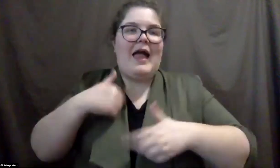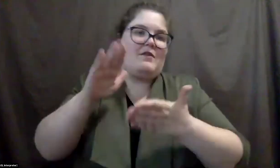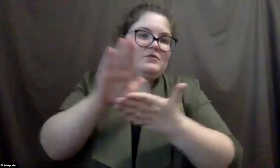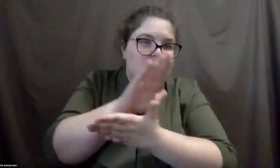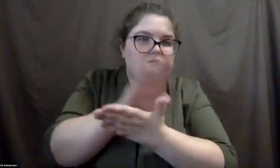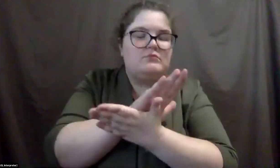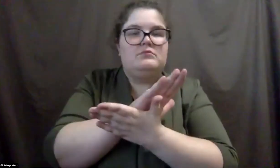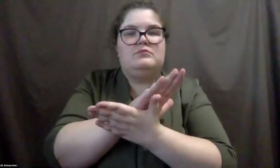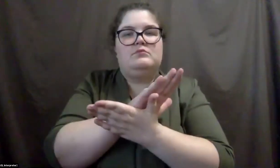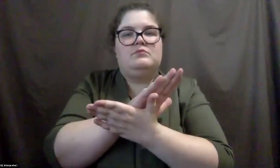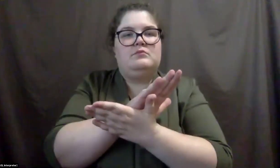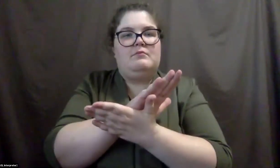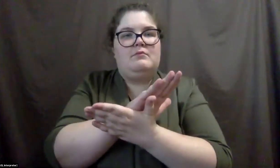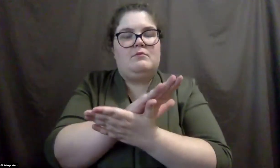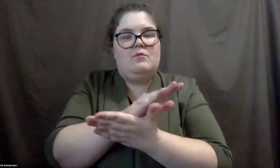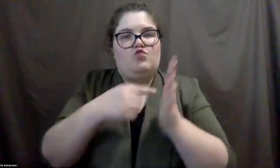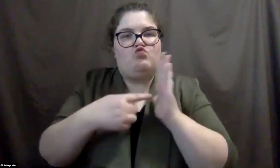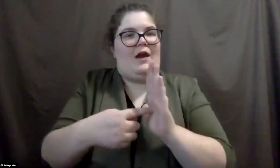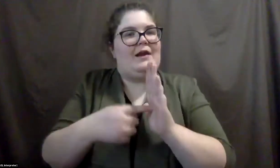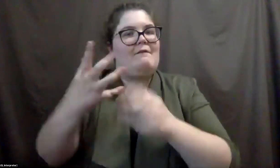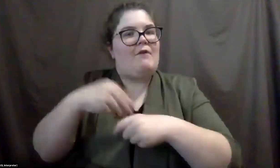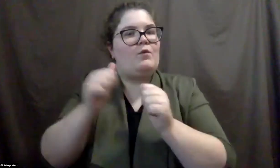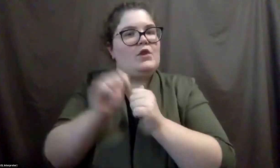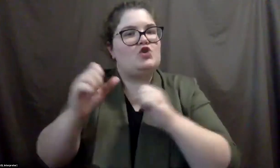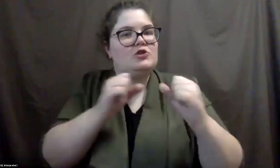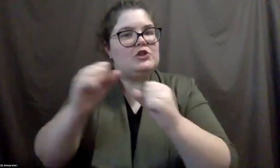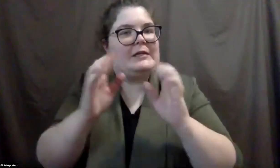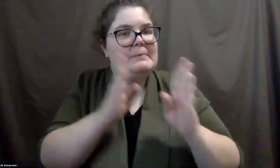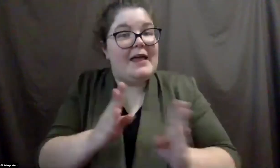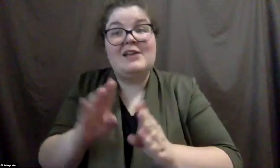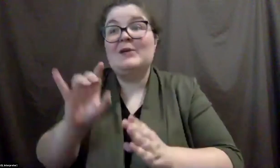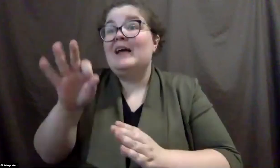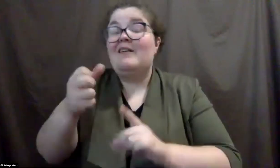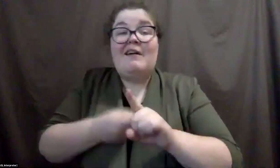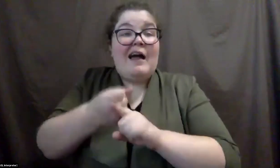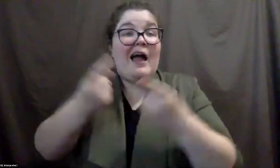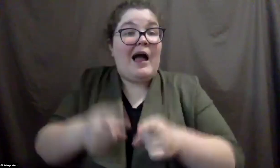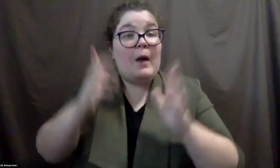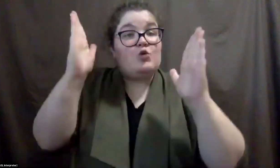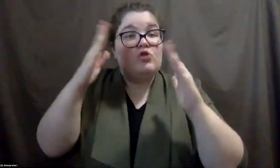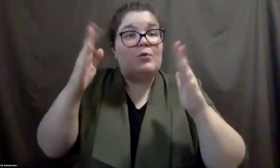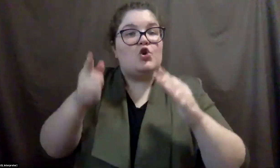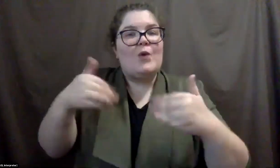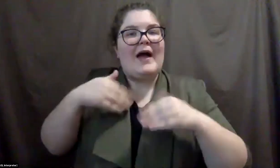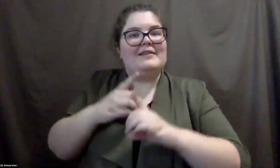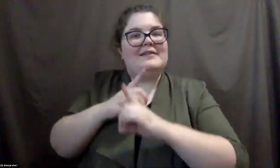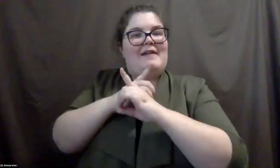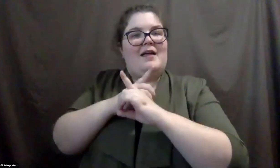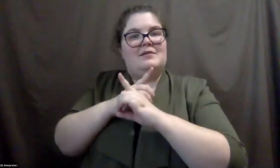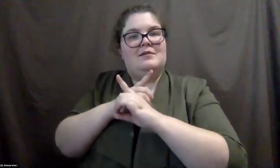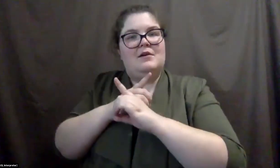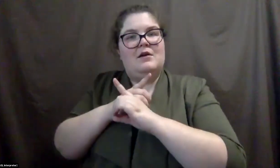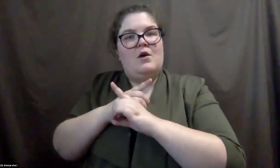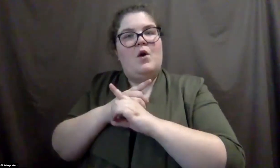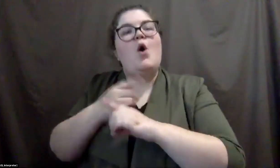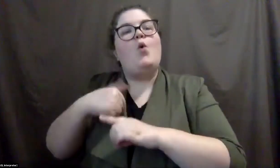strategic plan. And so in the event that you do quote, get in trouble, you have a defense saying, all right, you know, we